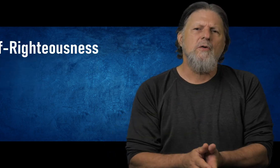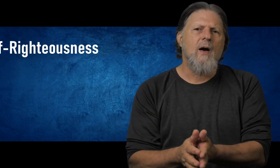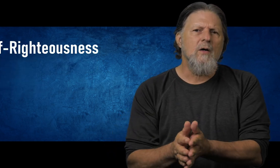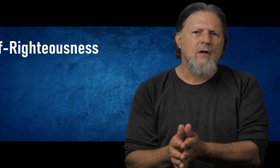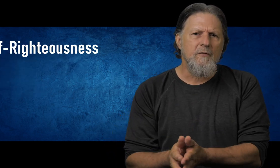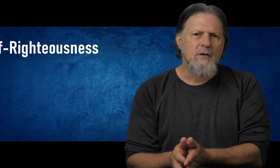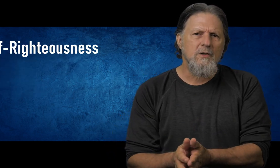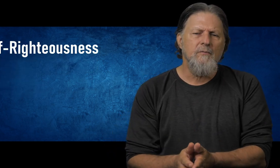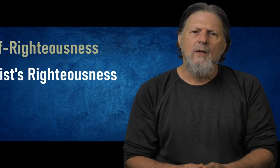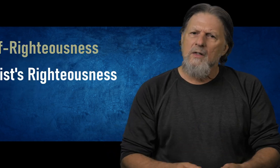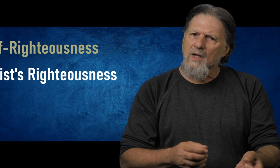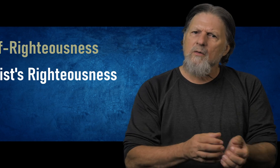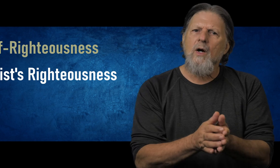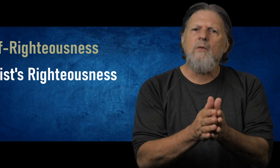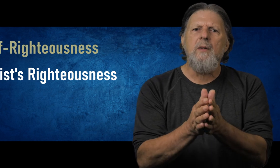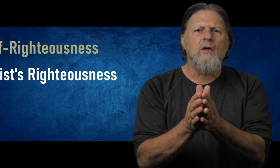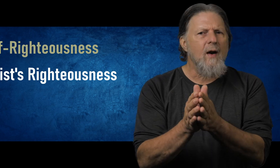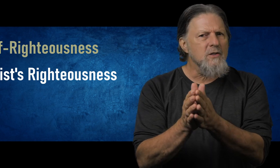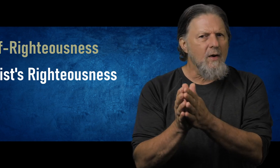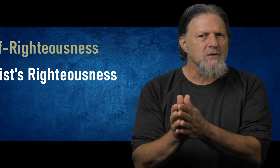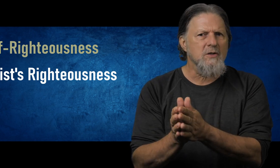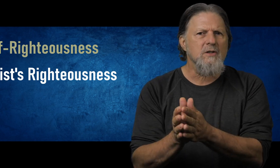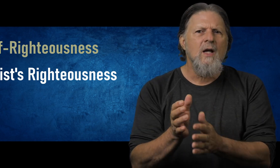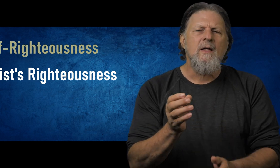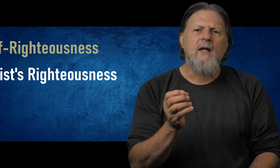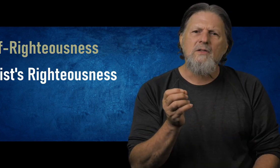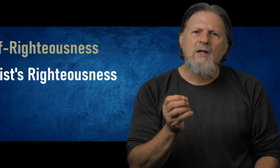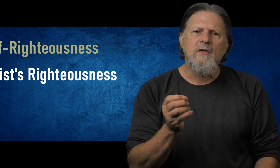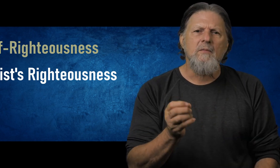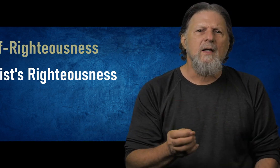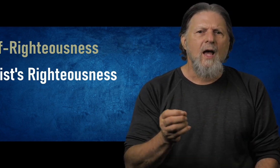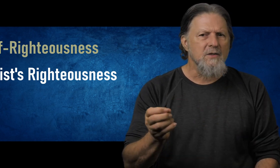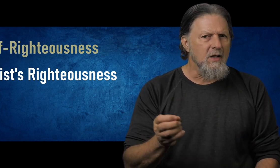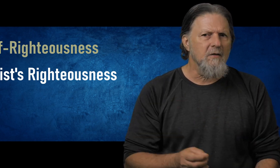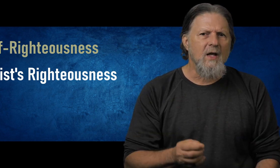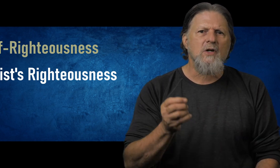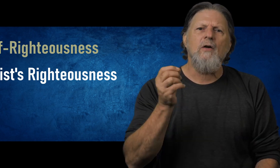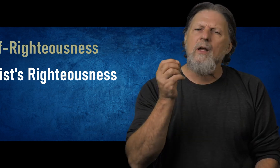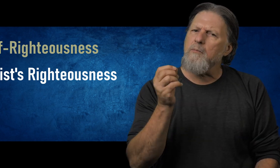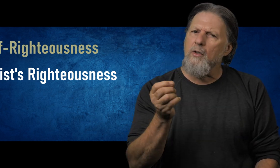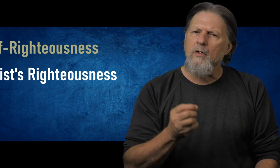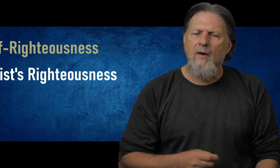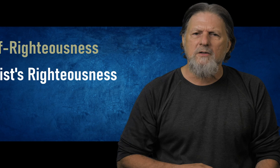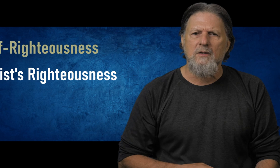through my own efforts. Second one would be Christ's righteousness that is given to me as a gift. That's called imputed righteousness.